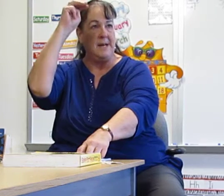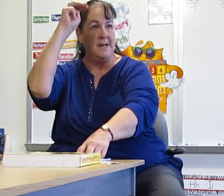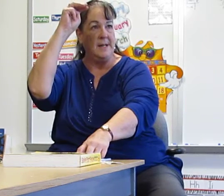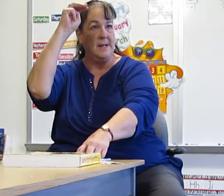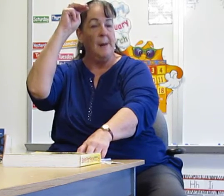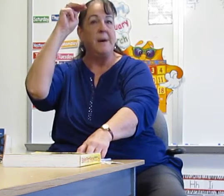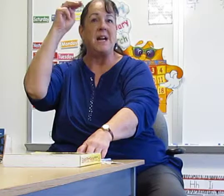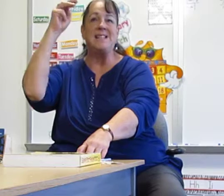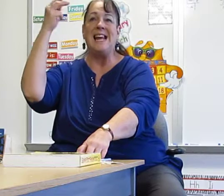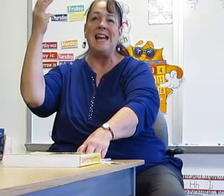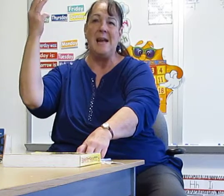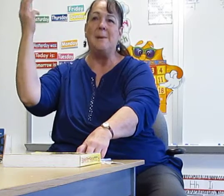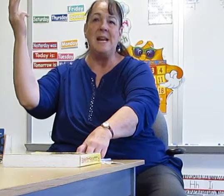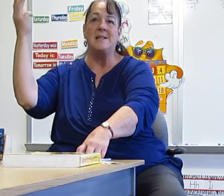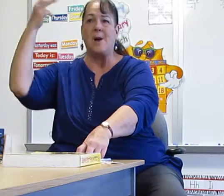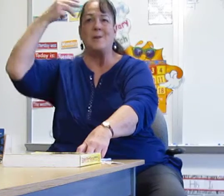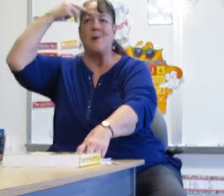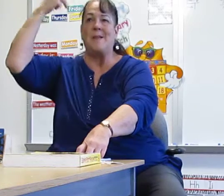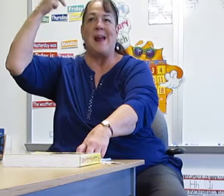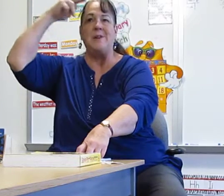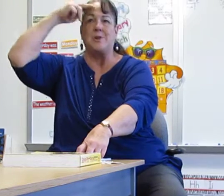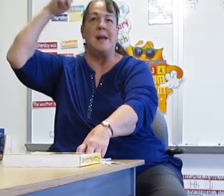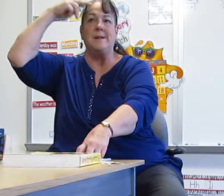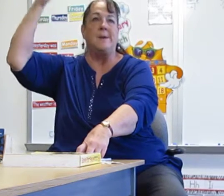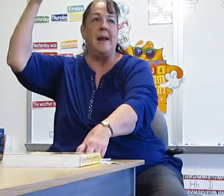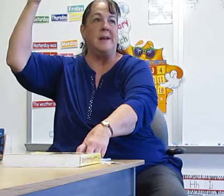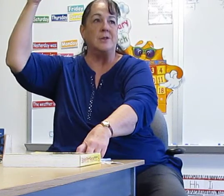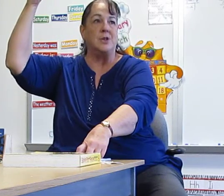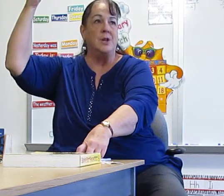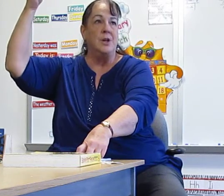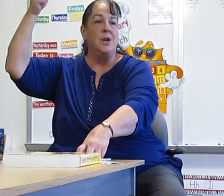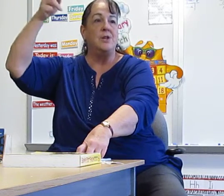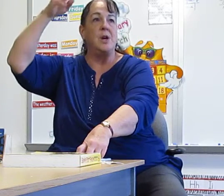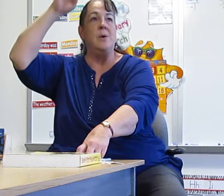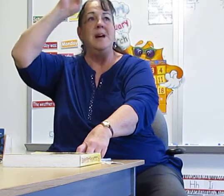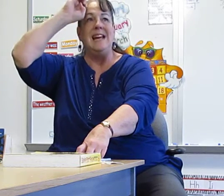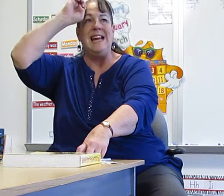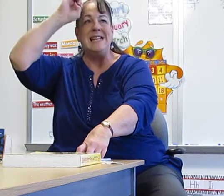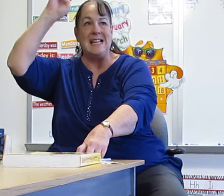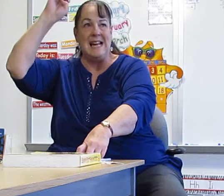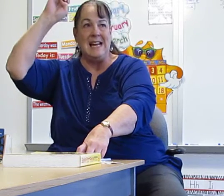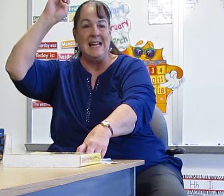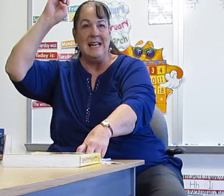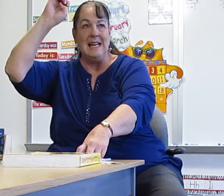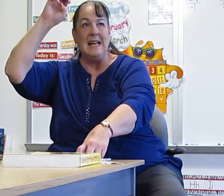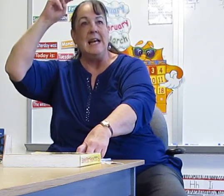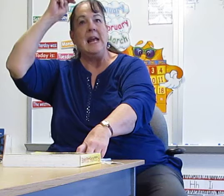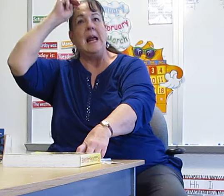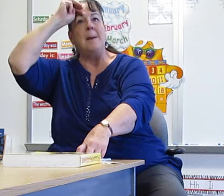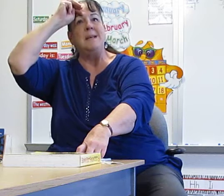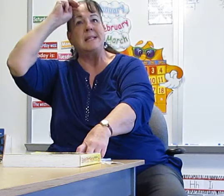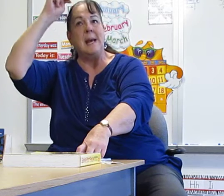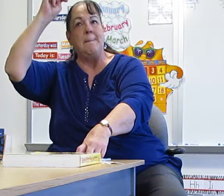because E, him, and his all start with H, you can't do H. So, he is E, him is him,